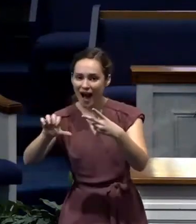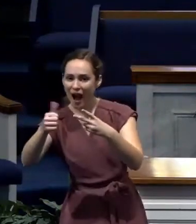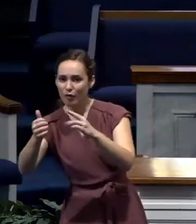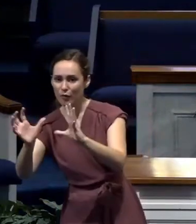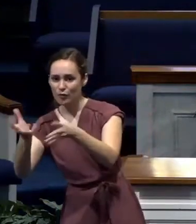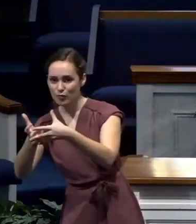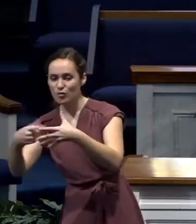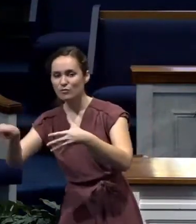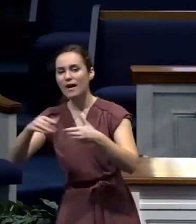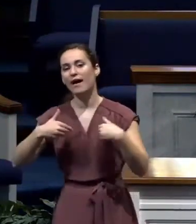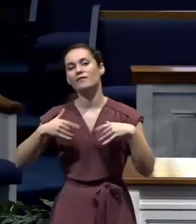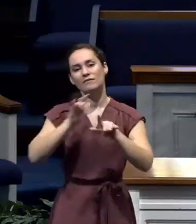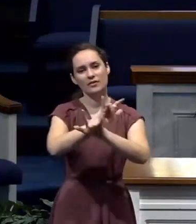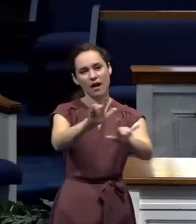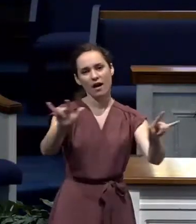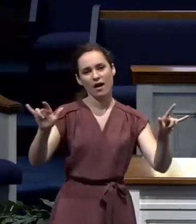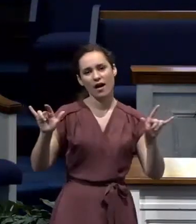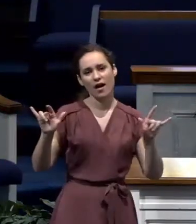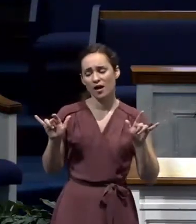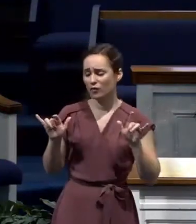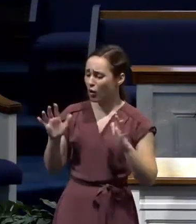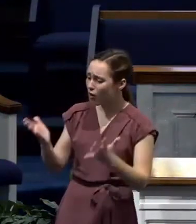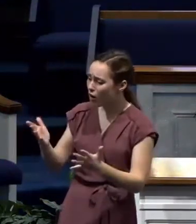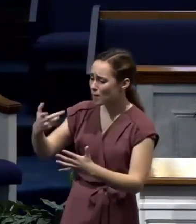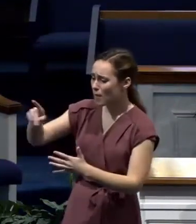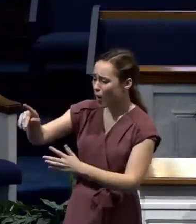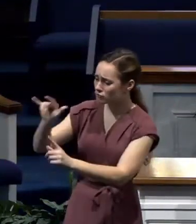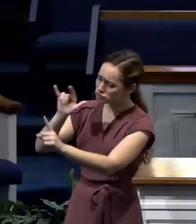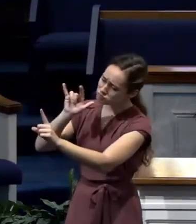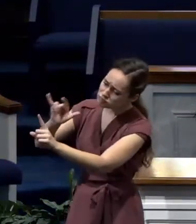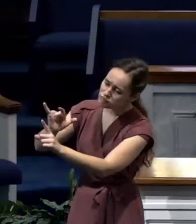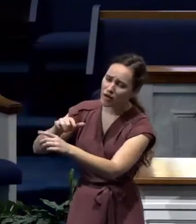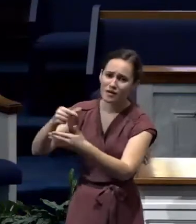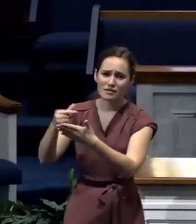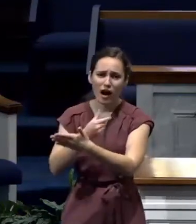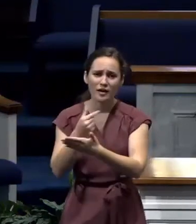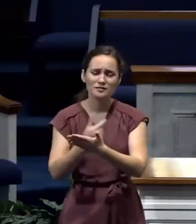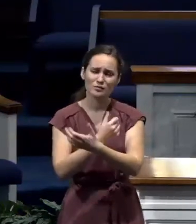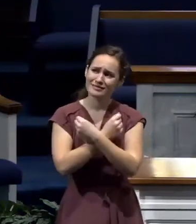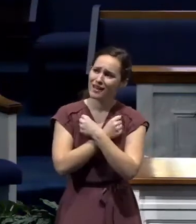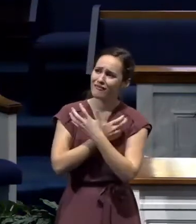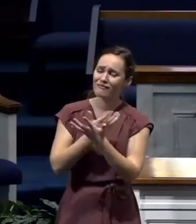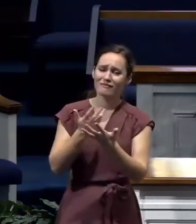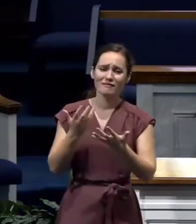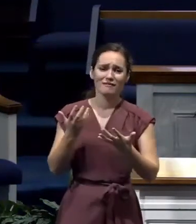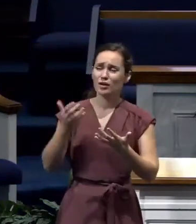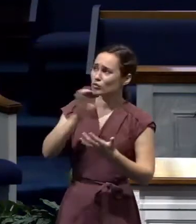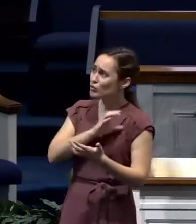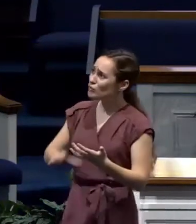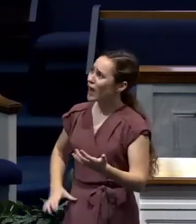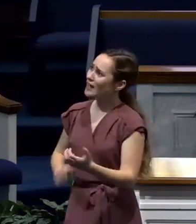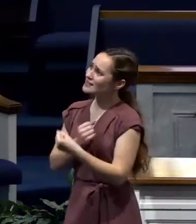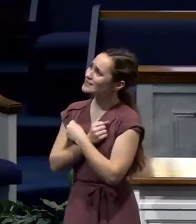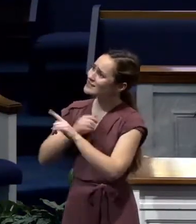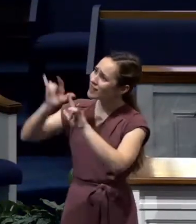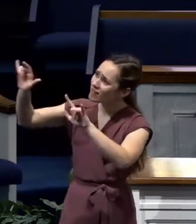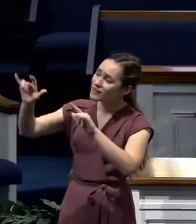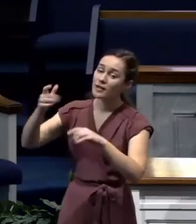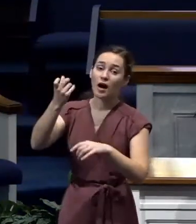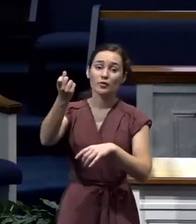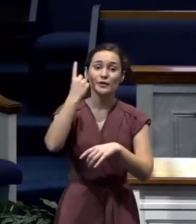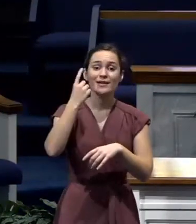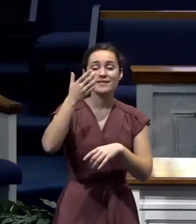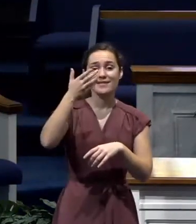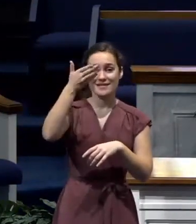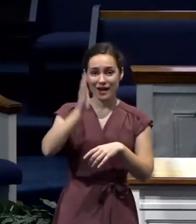it out of love. They loved Paul. They loved the gospel. They loved Christ. And they understood why he was there. They understood that God put him